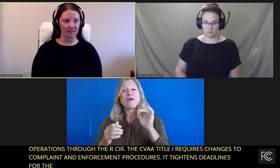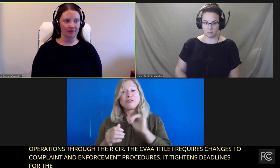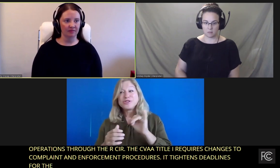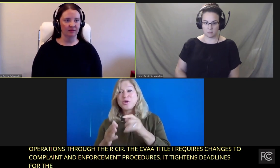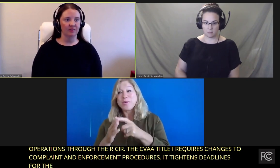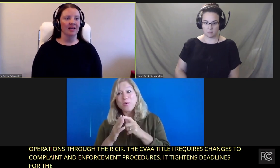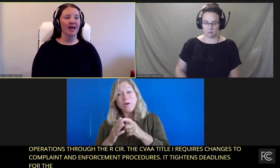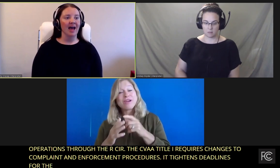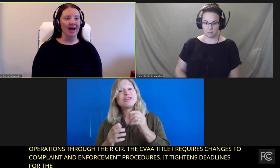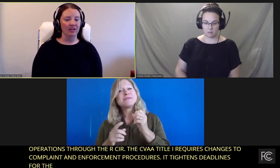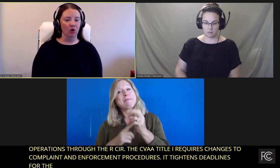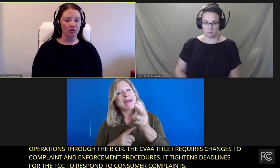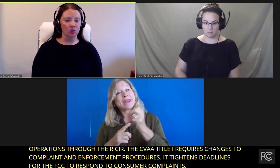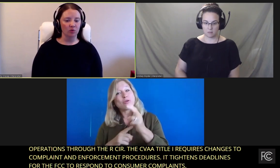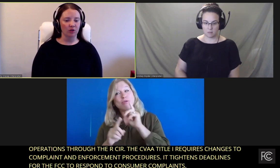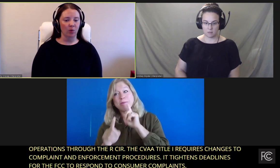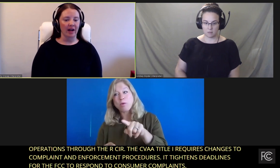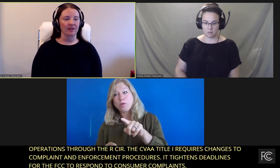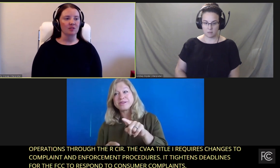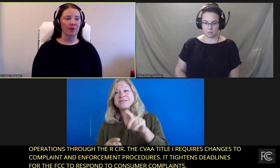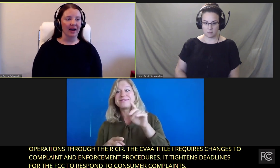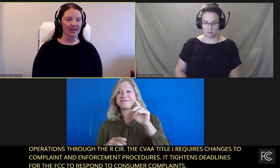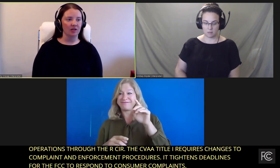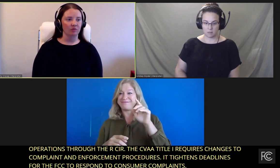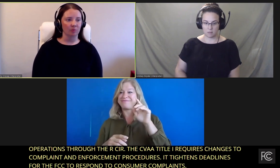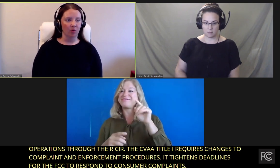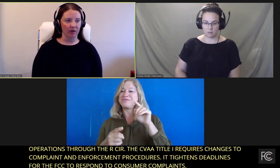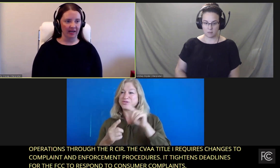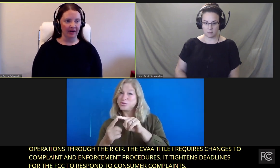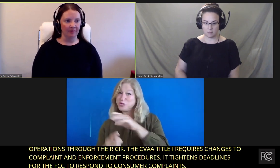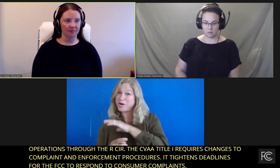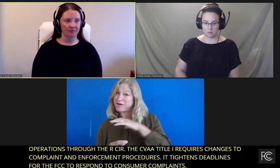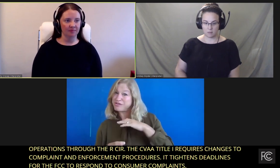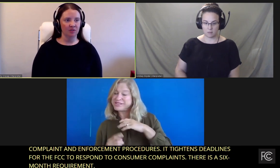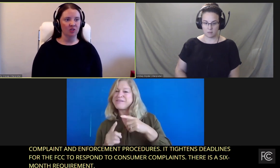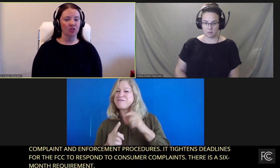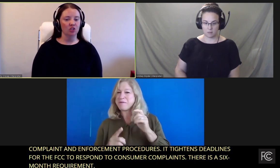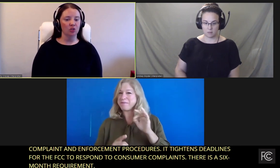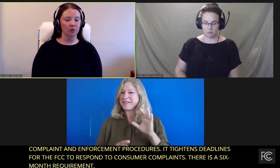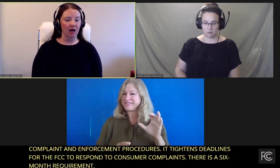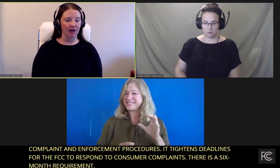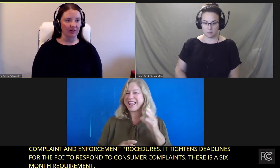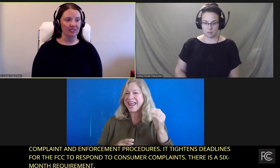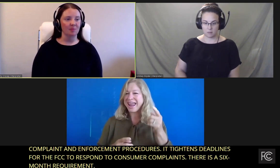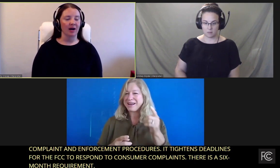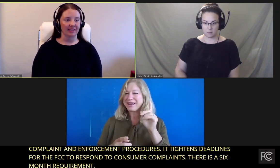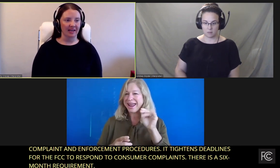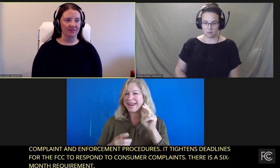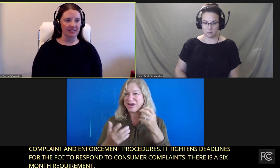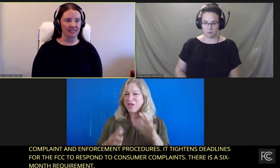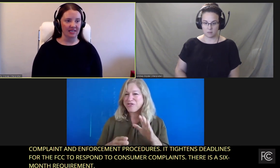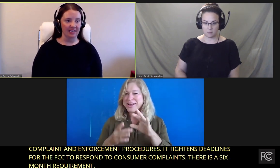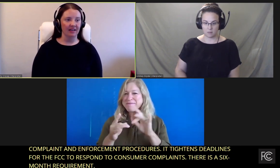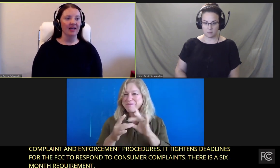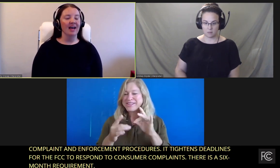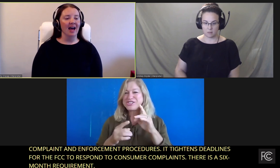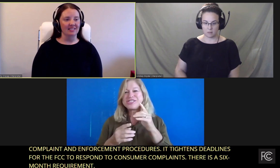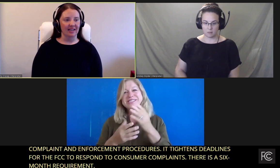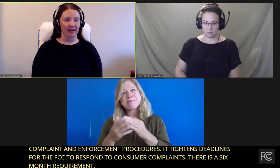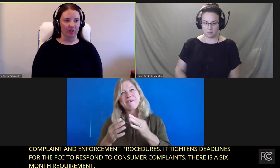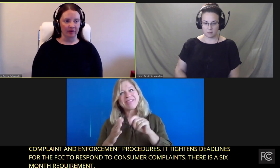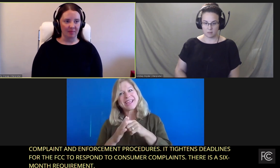requirements. There And it also requires biennial reporting to Congress by the FCC.